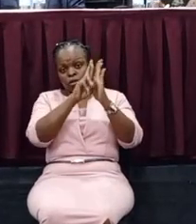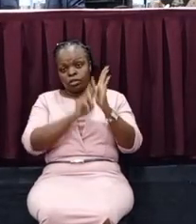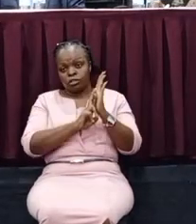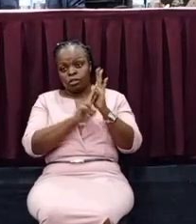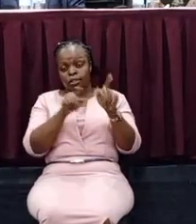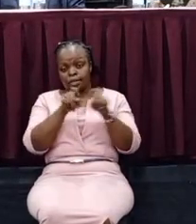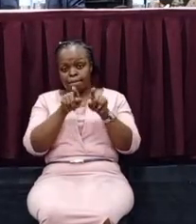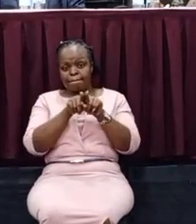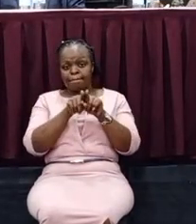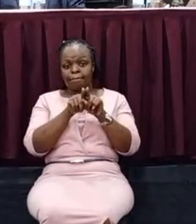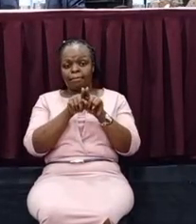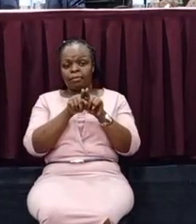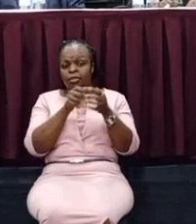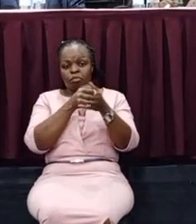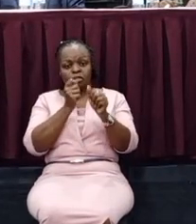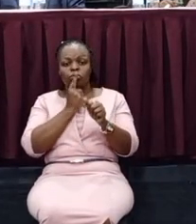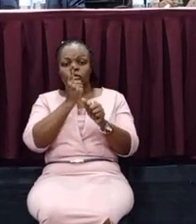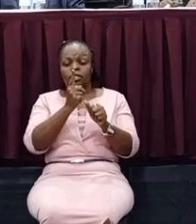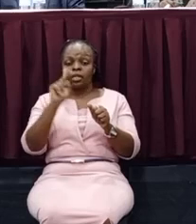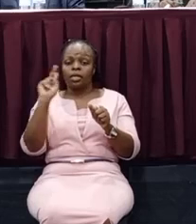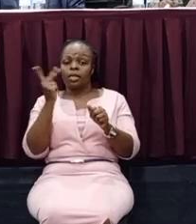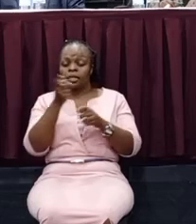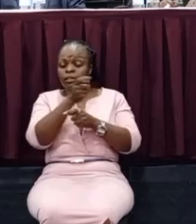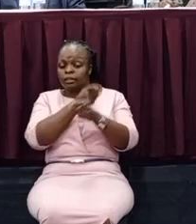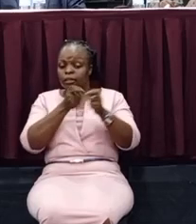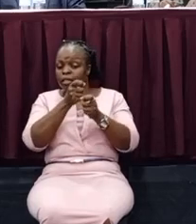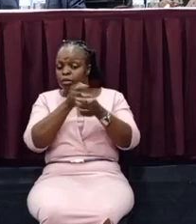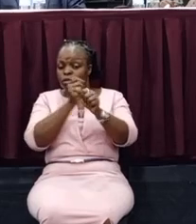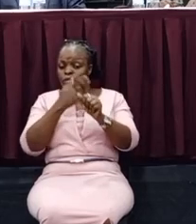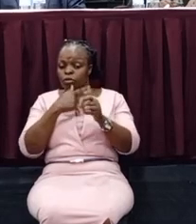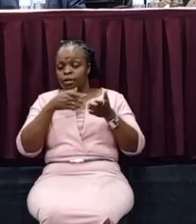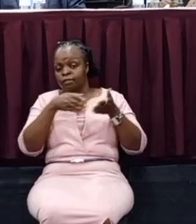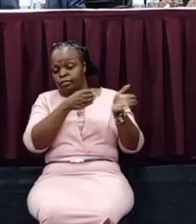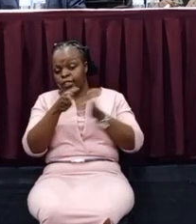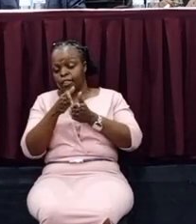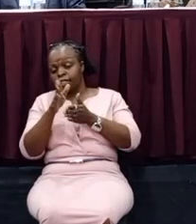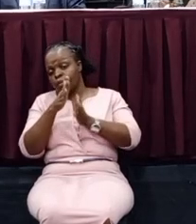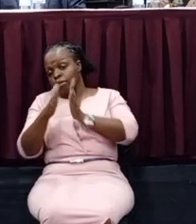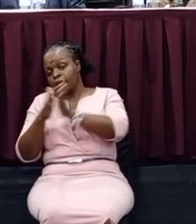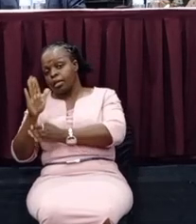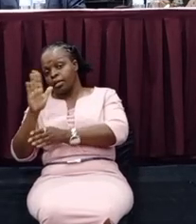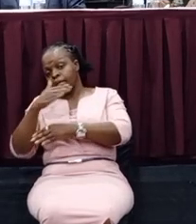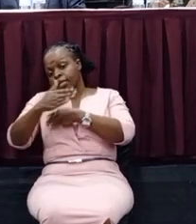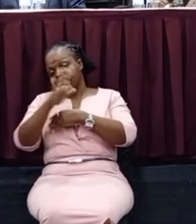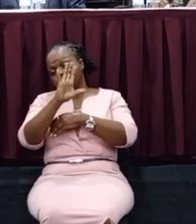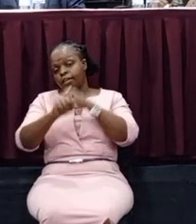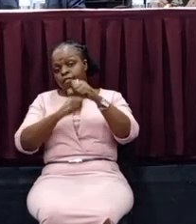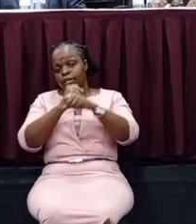Again, we cannot say that the country shall not have a strategic plan for the next five years. Because if we don't